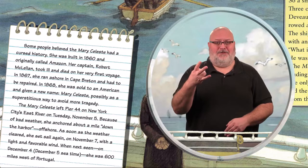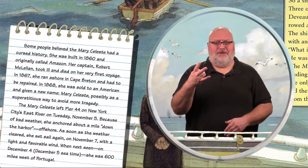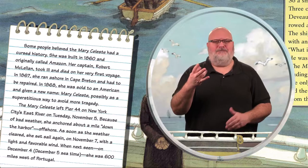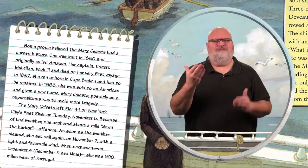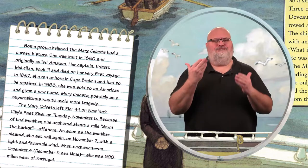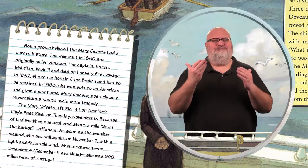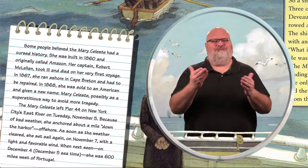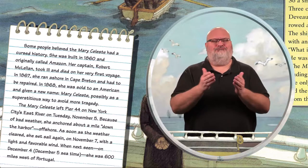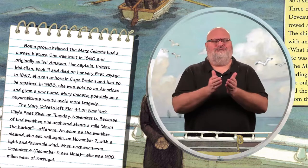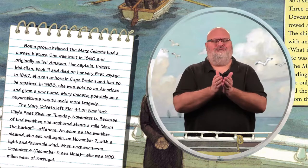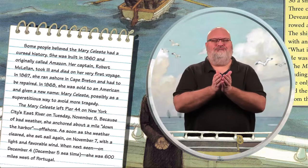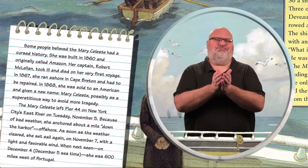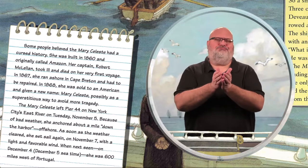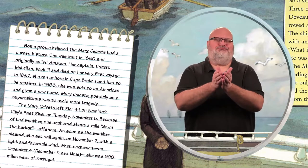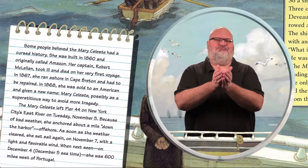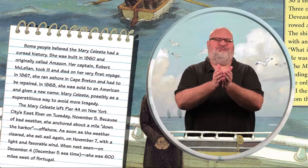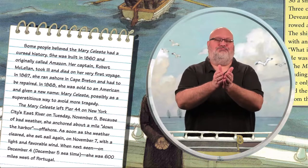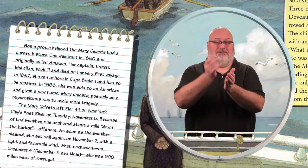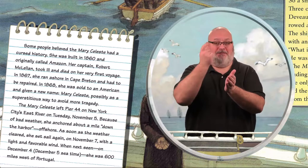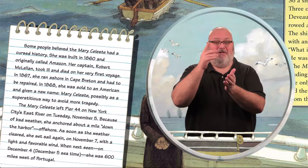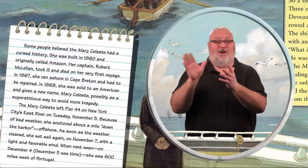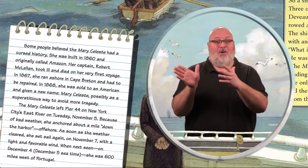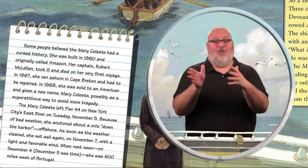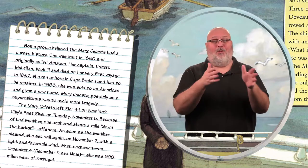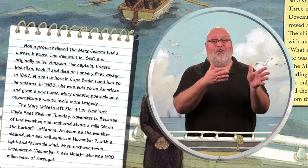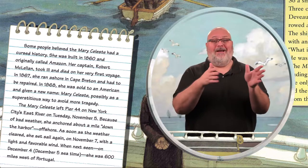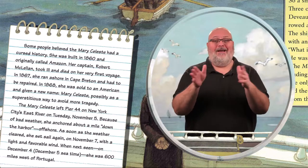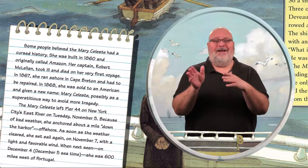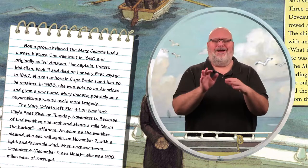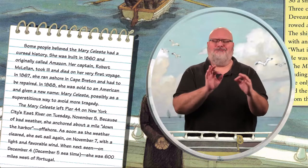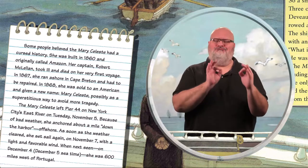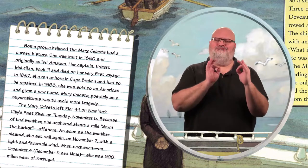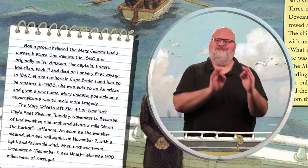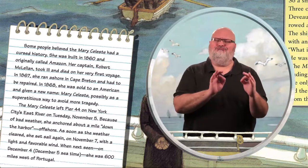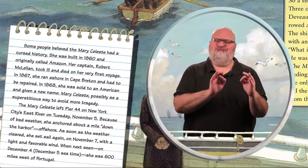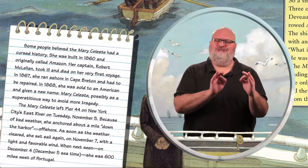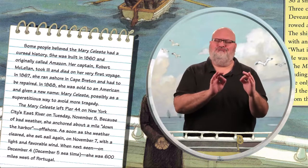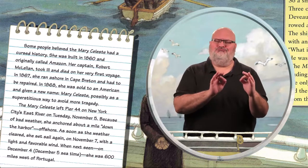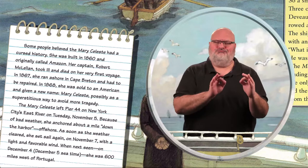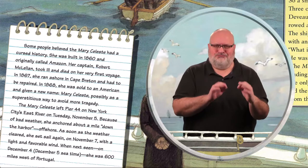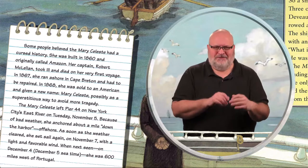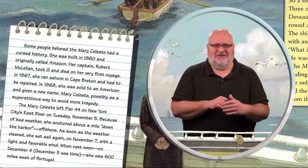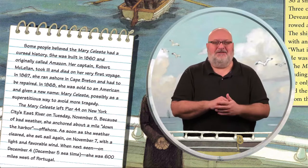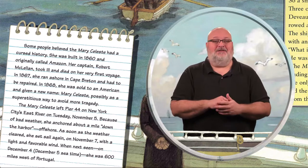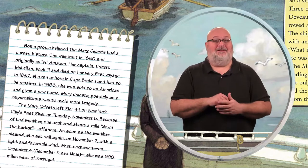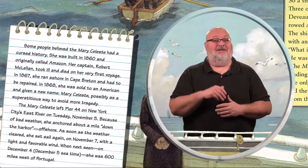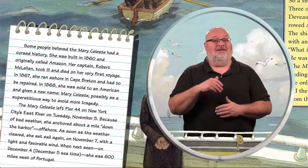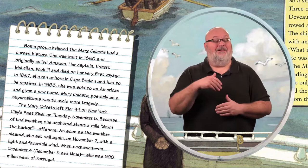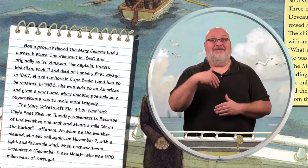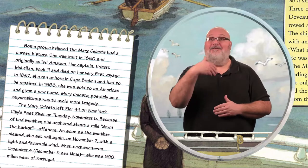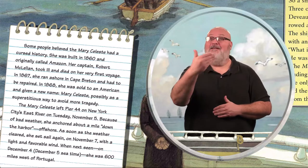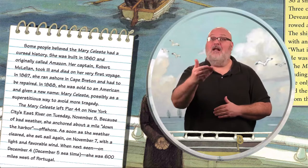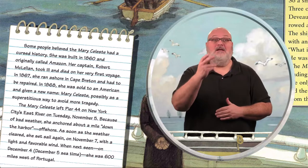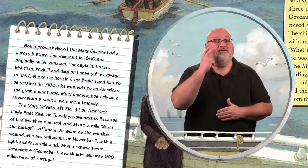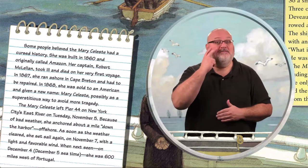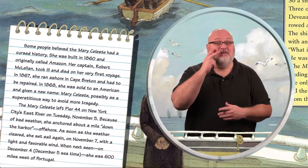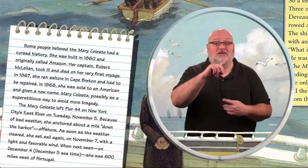As soon as the weather cleared, she set sail again on November 7th with a light and favorable wind.